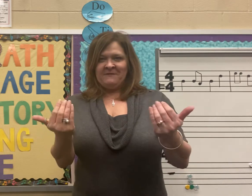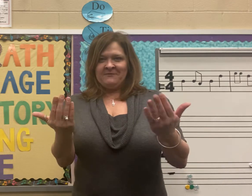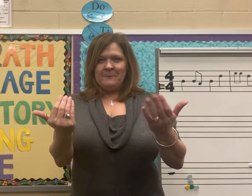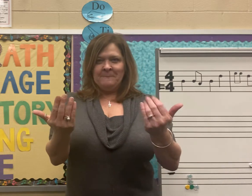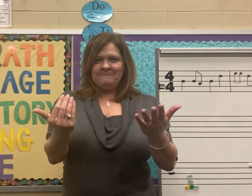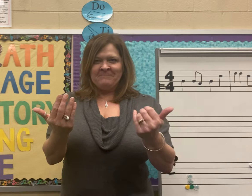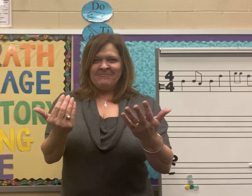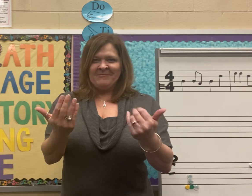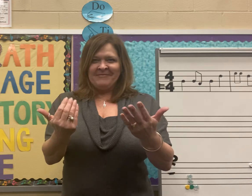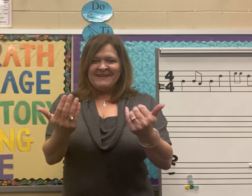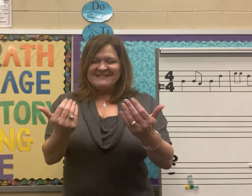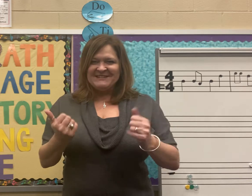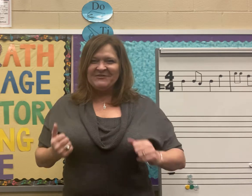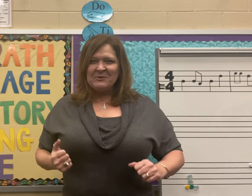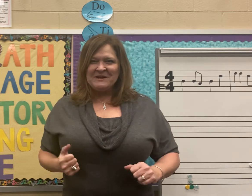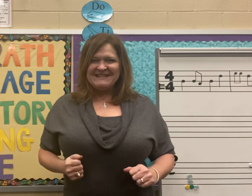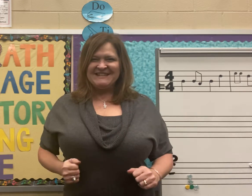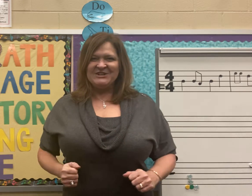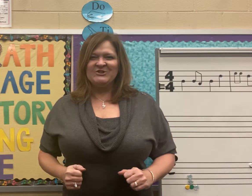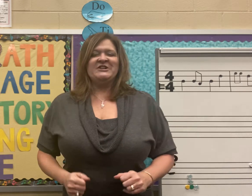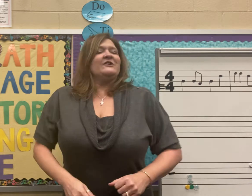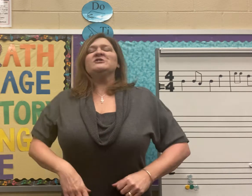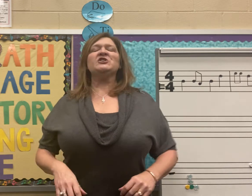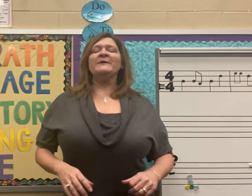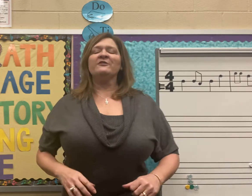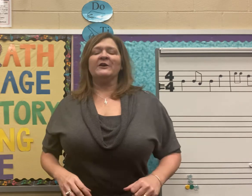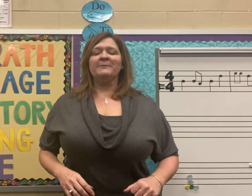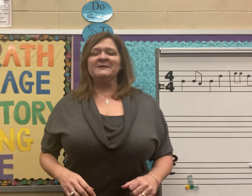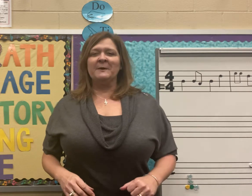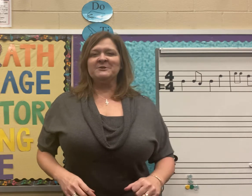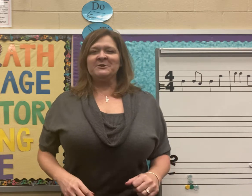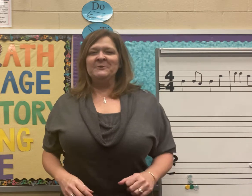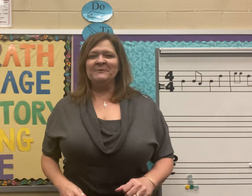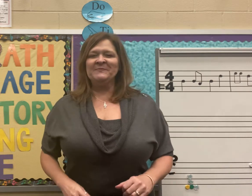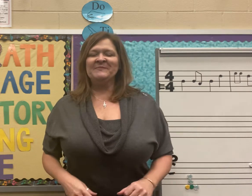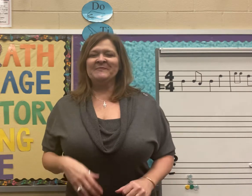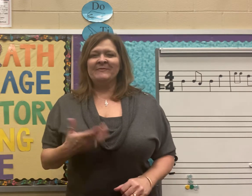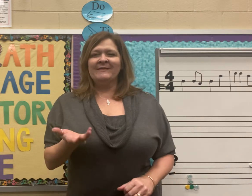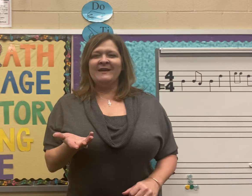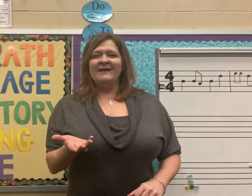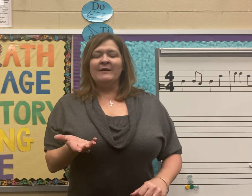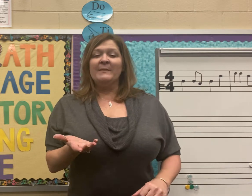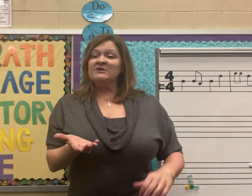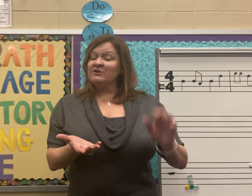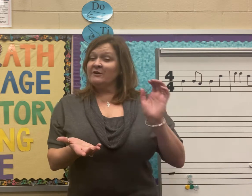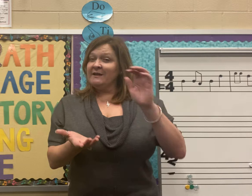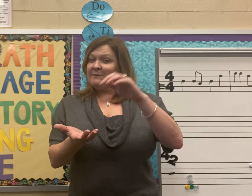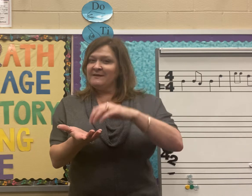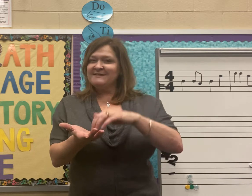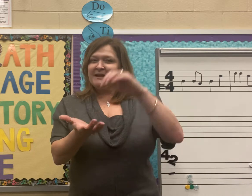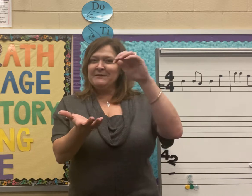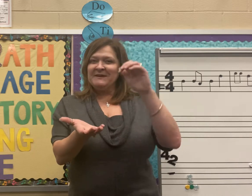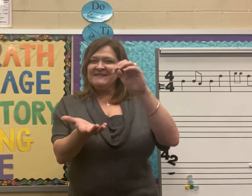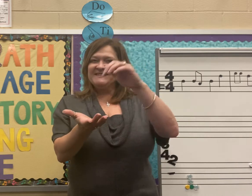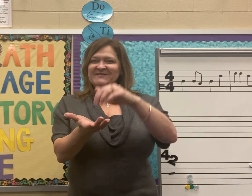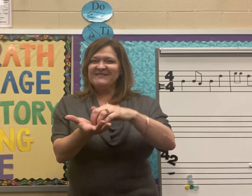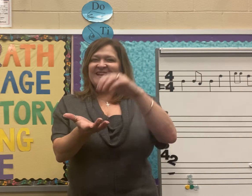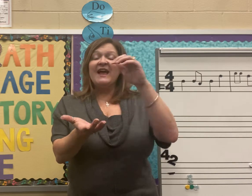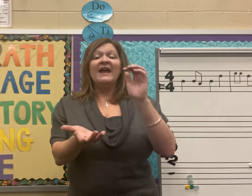favor. Sit forward at the end of your chair and show me your very best posture. Make sure you're keeping a steady beat. And